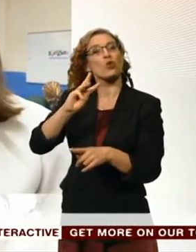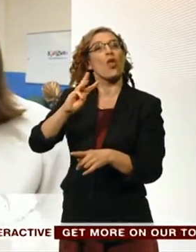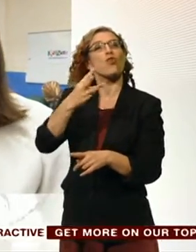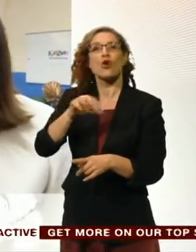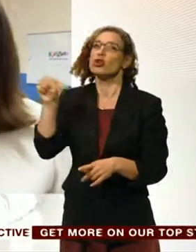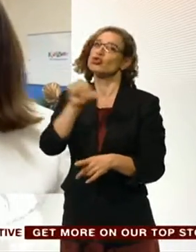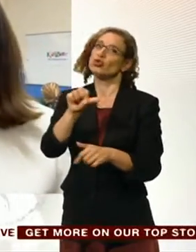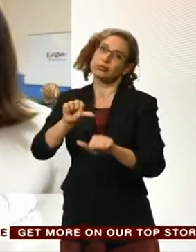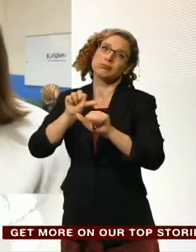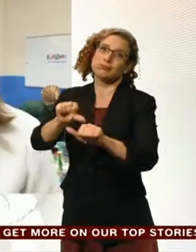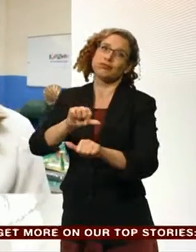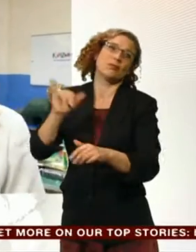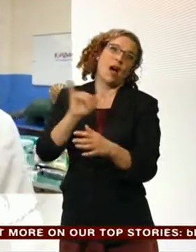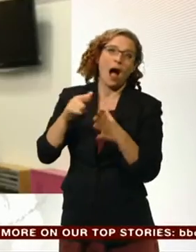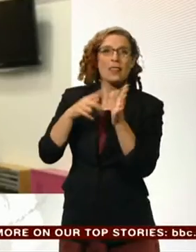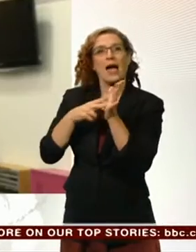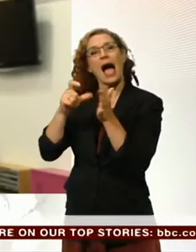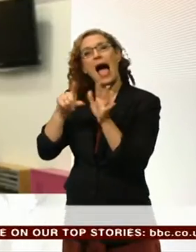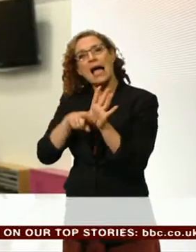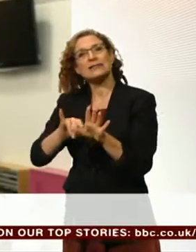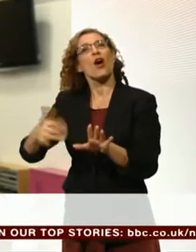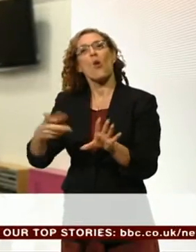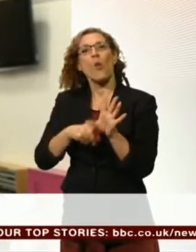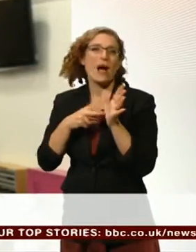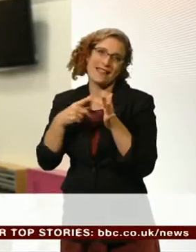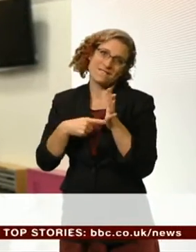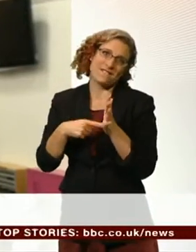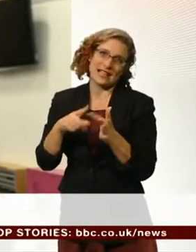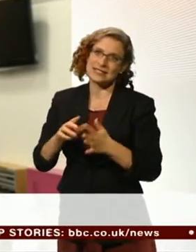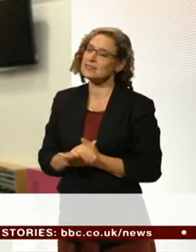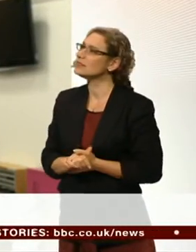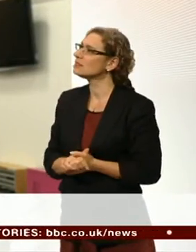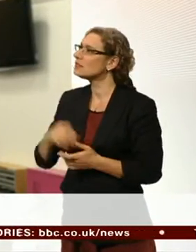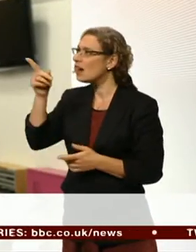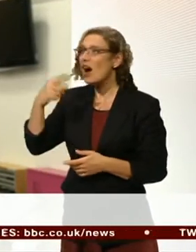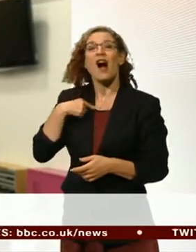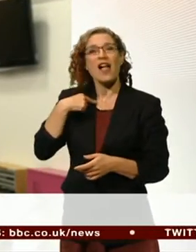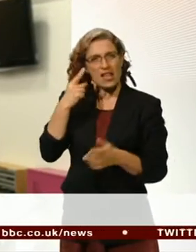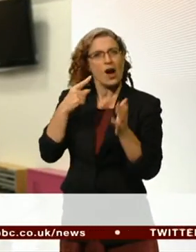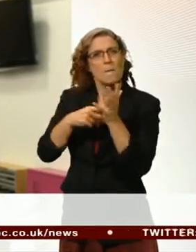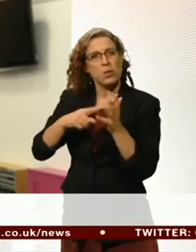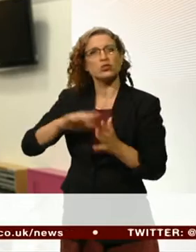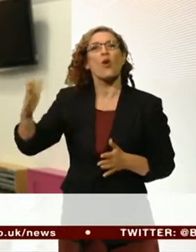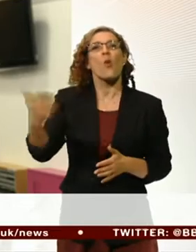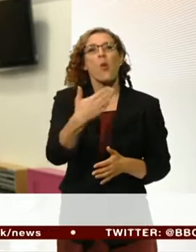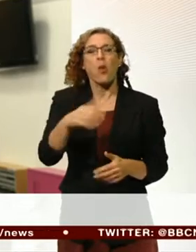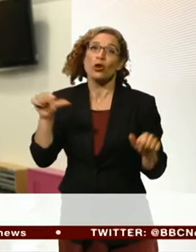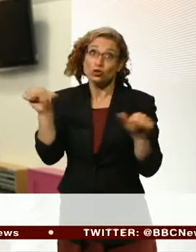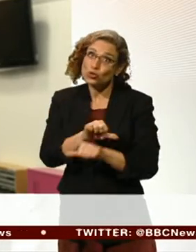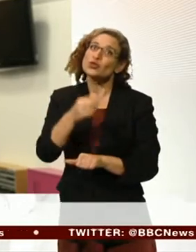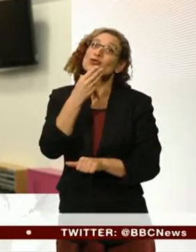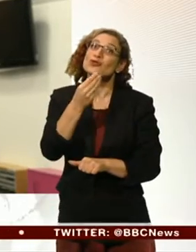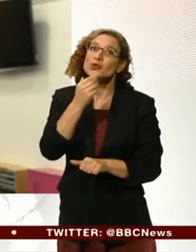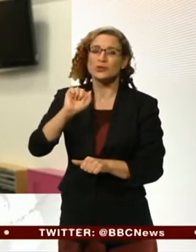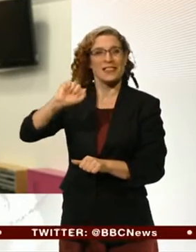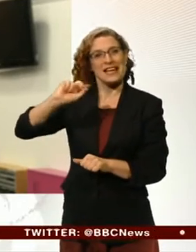to back either Andy Burnham or Yvette Cooper. I think it's right for people to use all of their preferences, but I'm also fighting for everybody's first preferences. I want people to vote